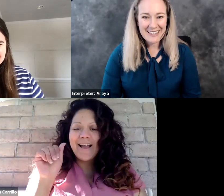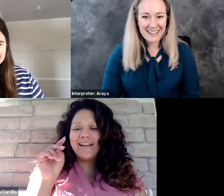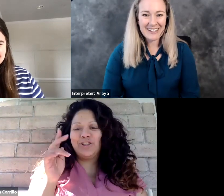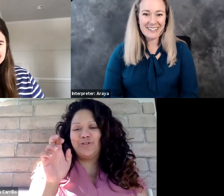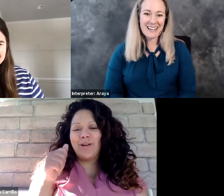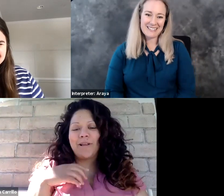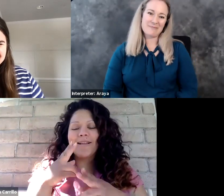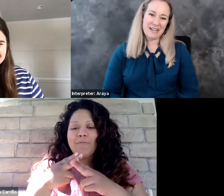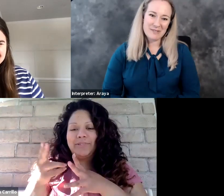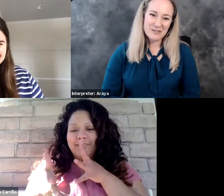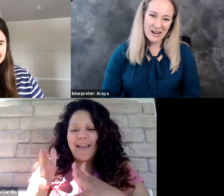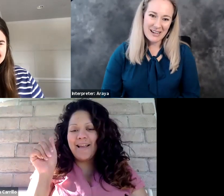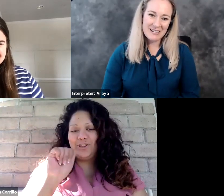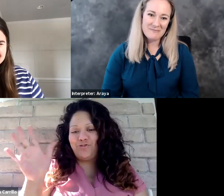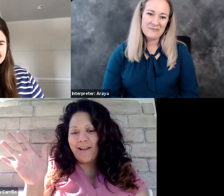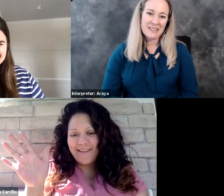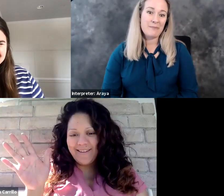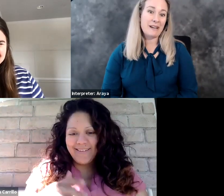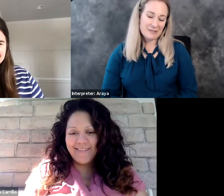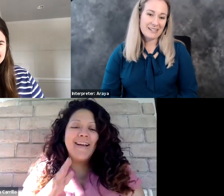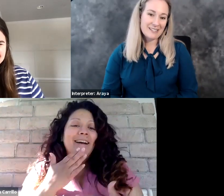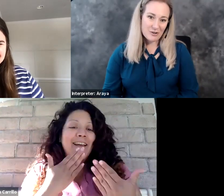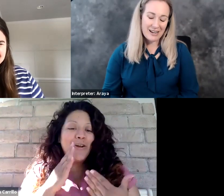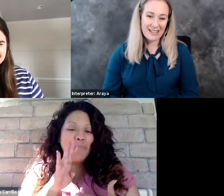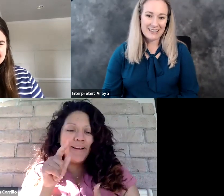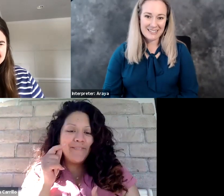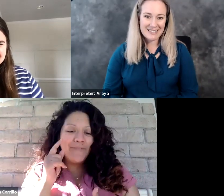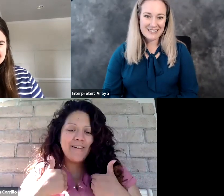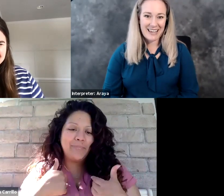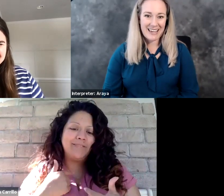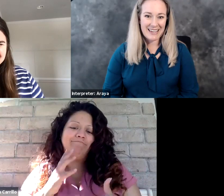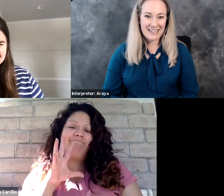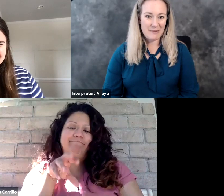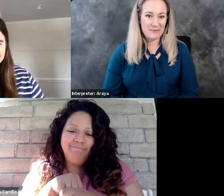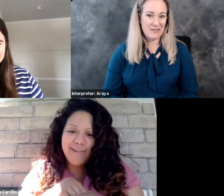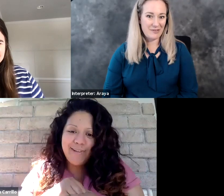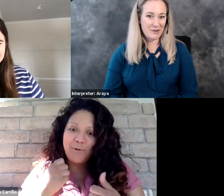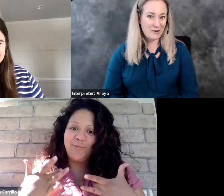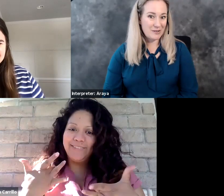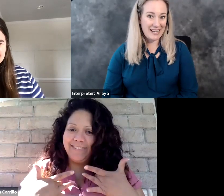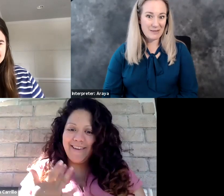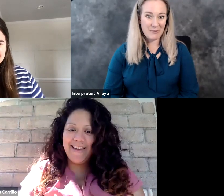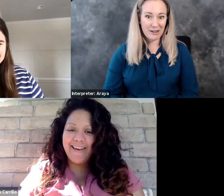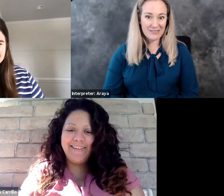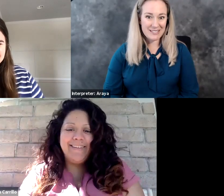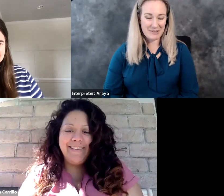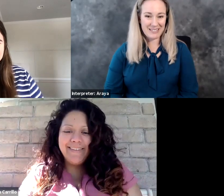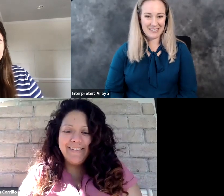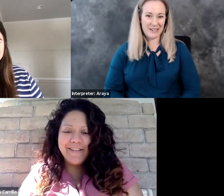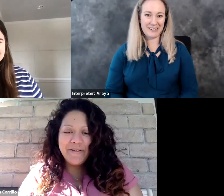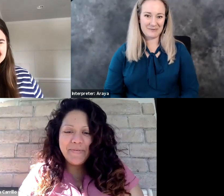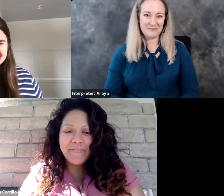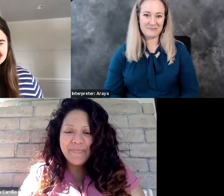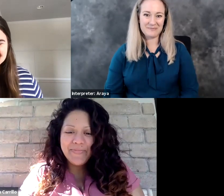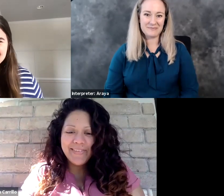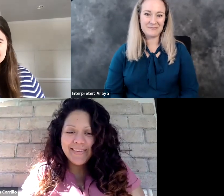Hi there. Yes, my name is Andrea. My name sign is Andrea, like this. And I'm so thankful that I can be a part of this. I'm excited